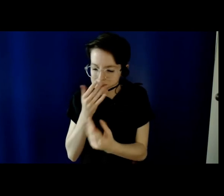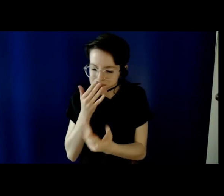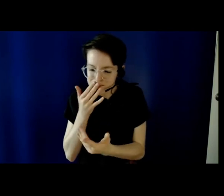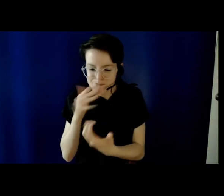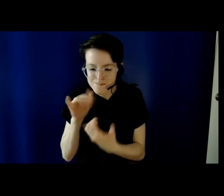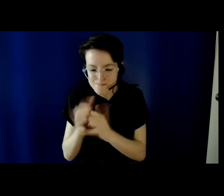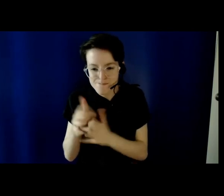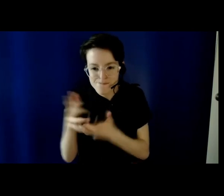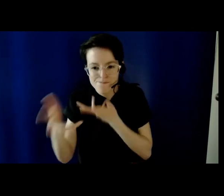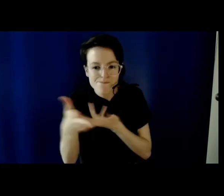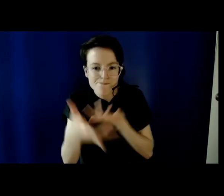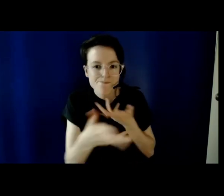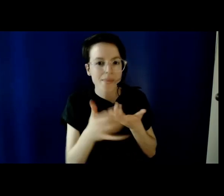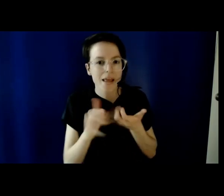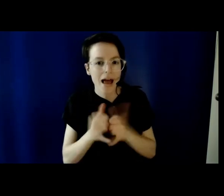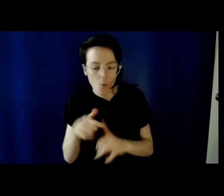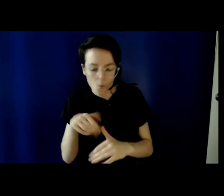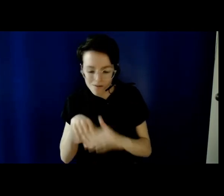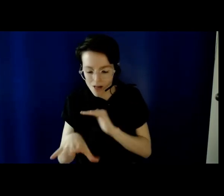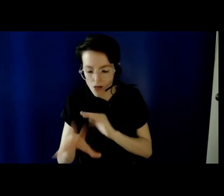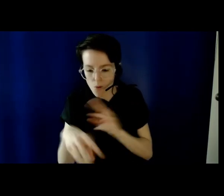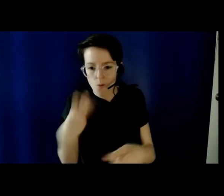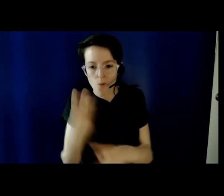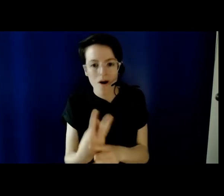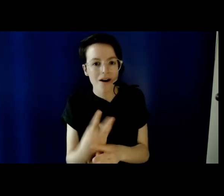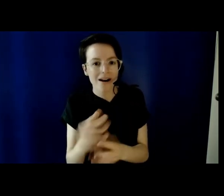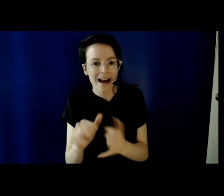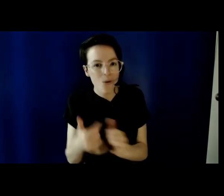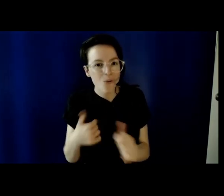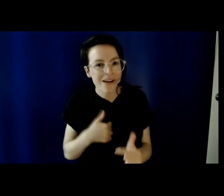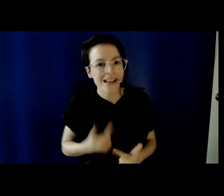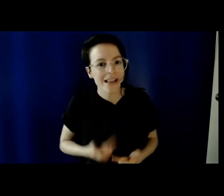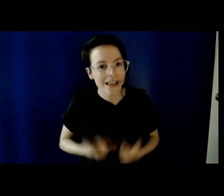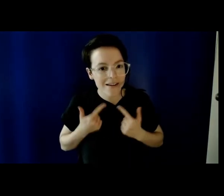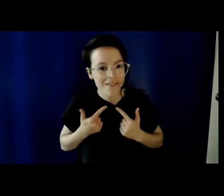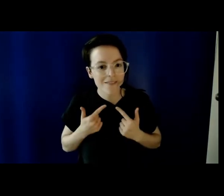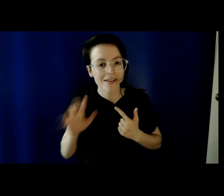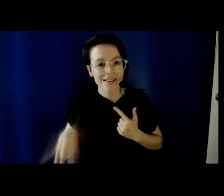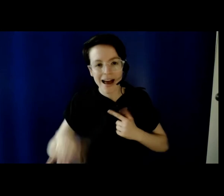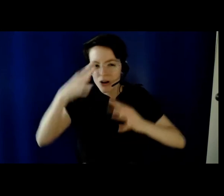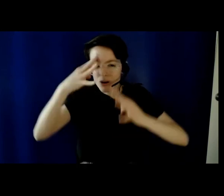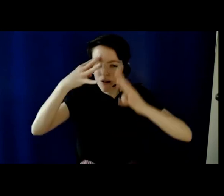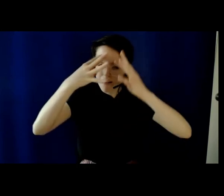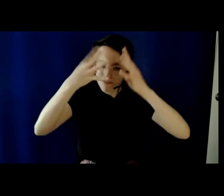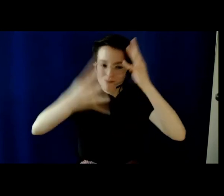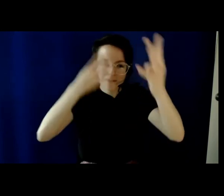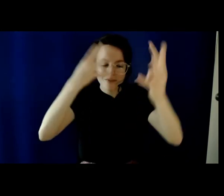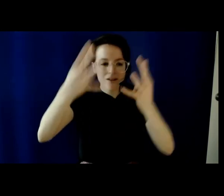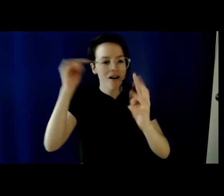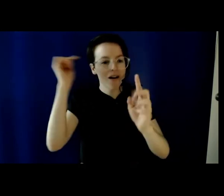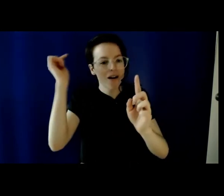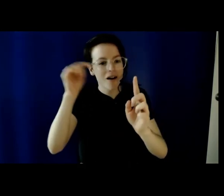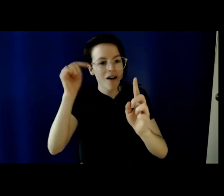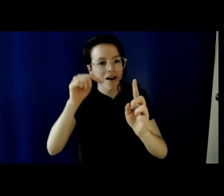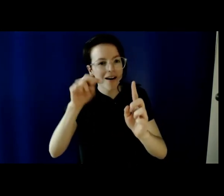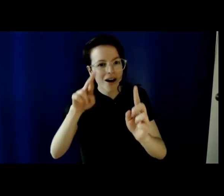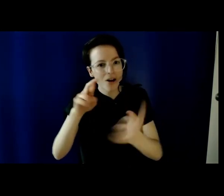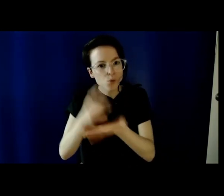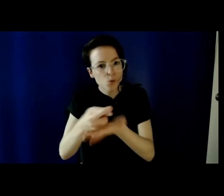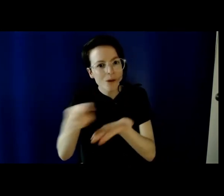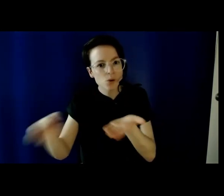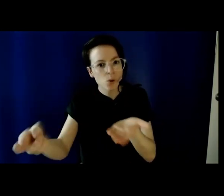how we learn, teach, play, how we live. That creativity, that innovation, that's one hell of a resource.